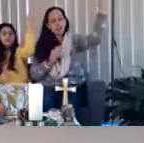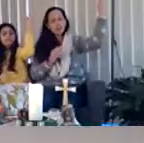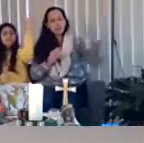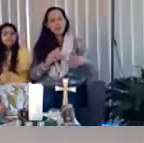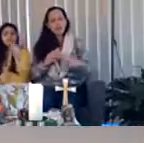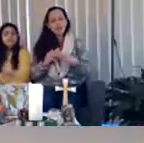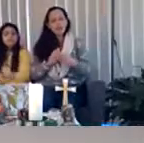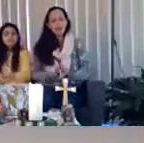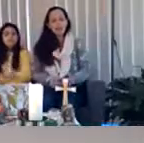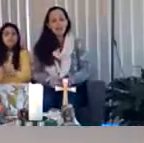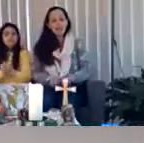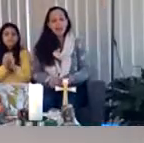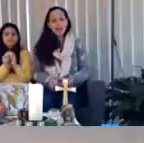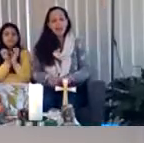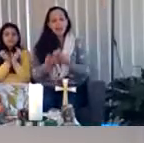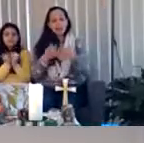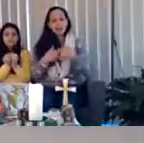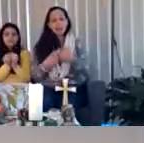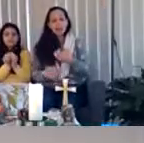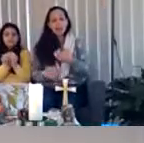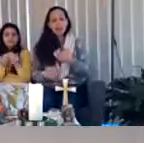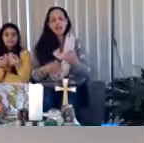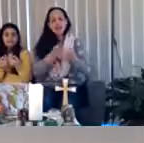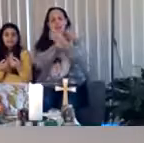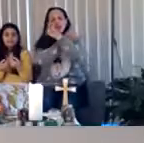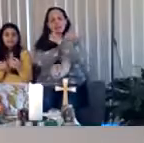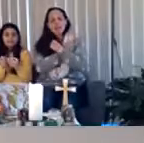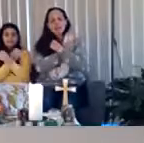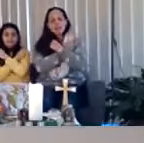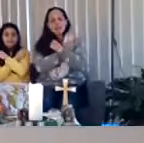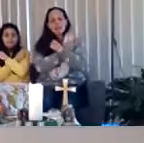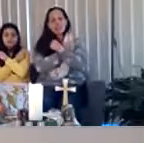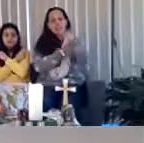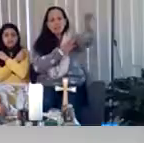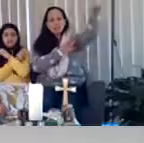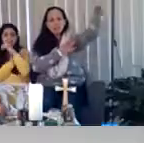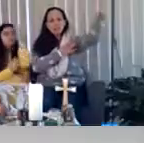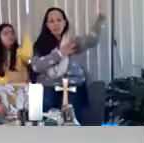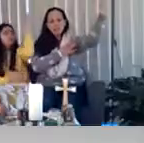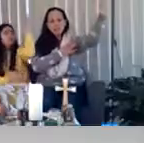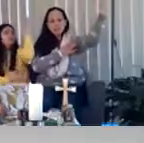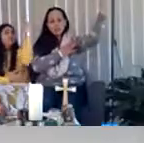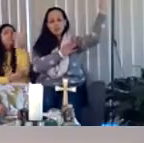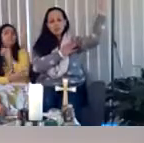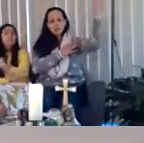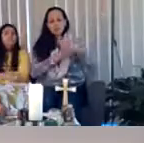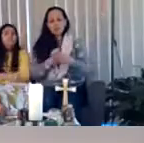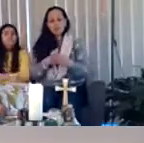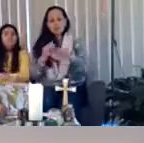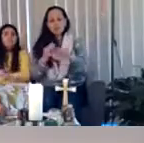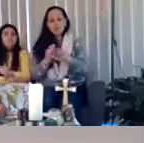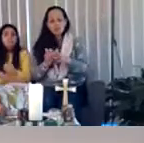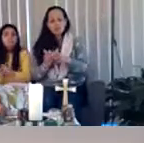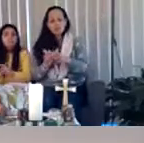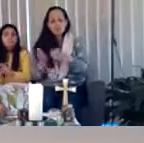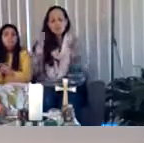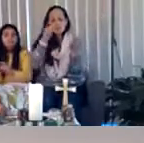How I love you. Jesus,